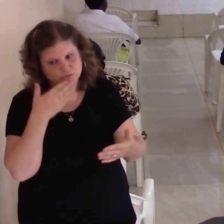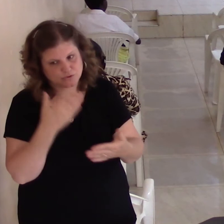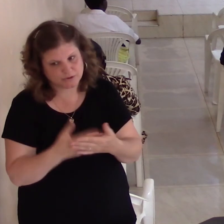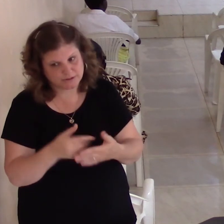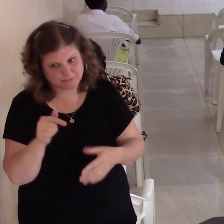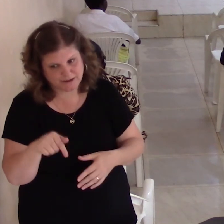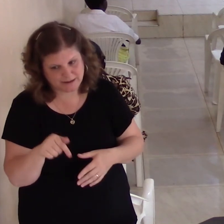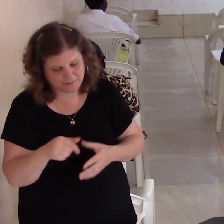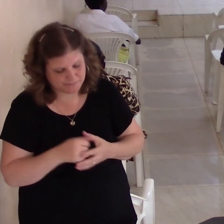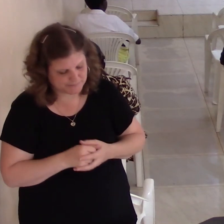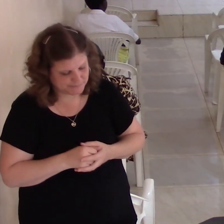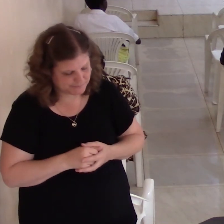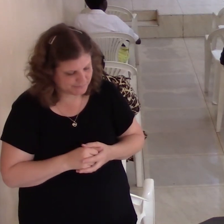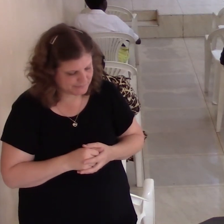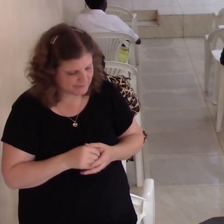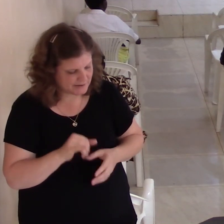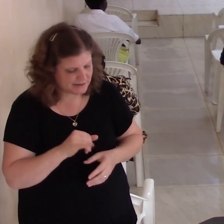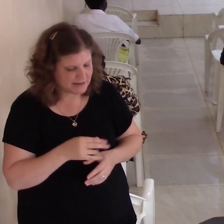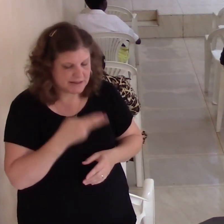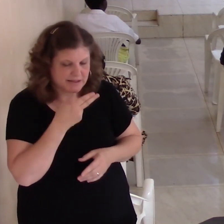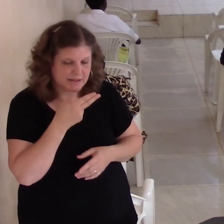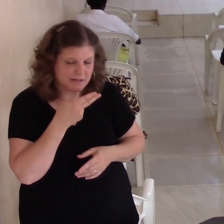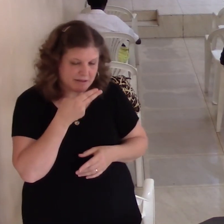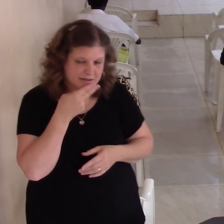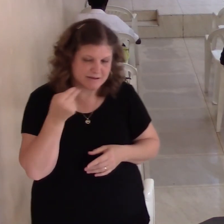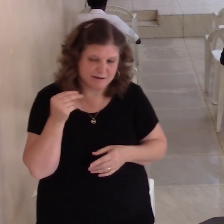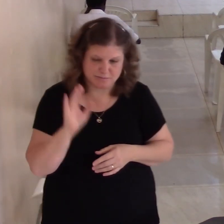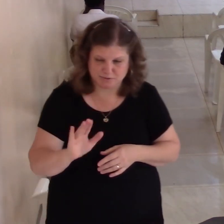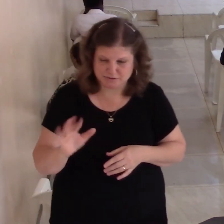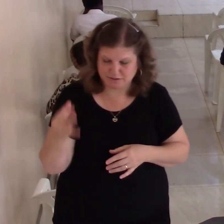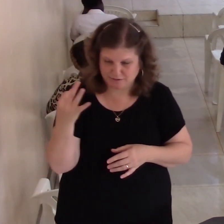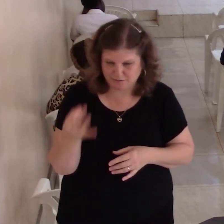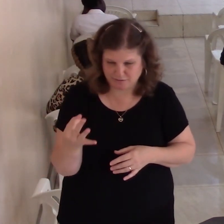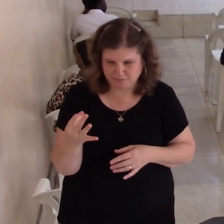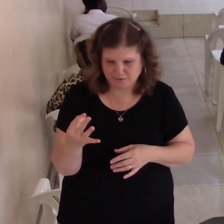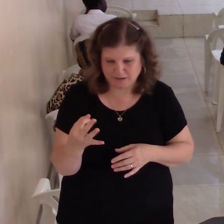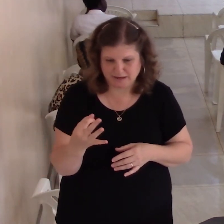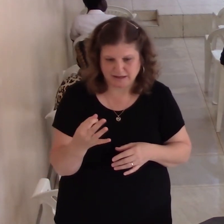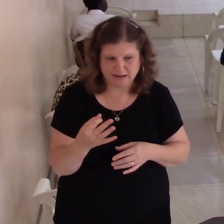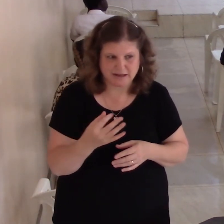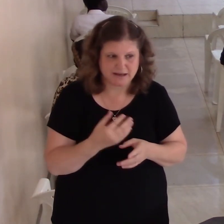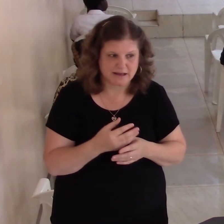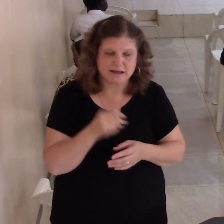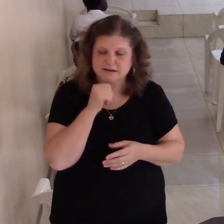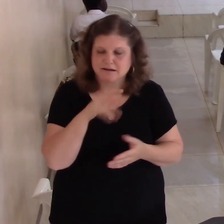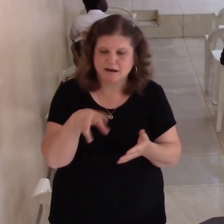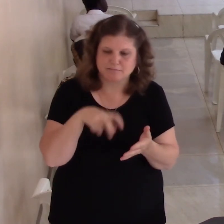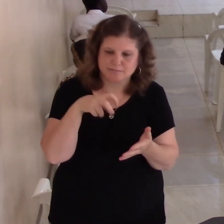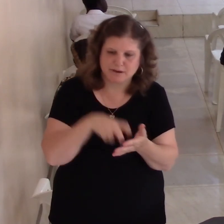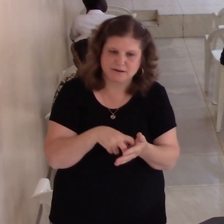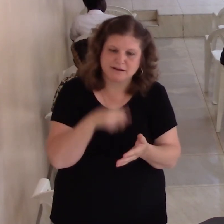unlike those three children Shadrach Meshach and we're not going to down now we're not going to worship the false city